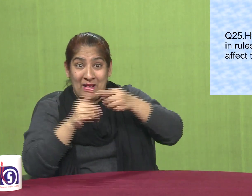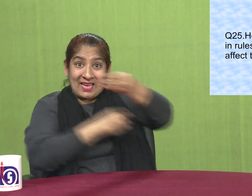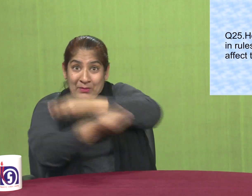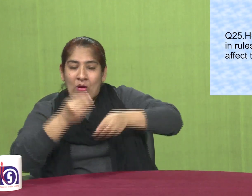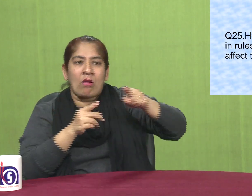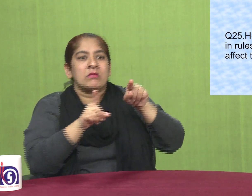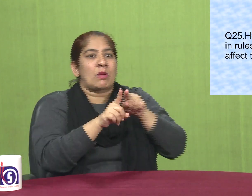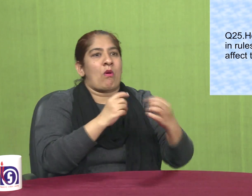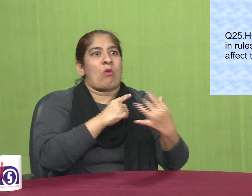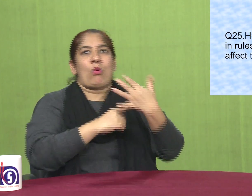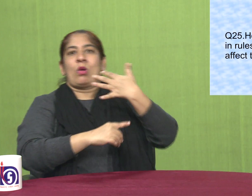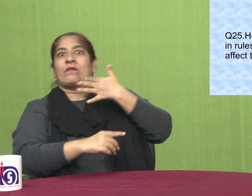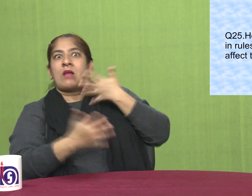affect trade